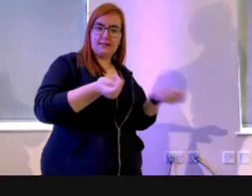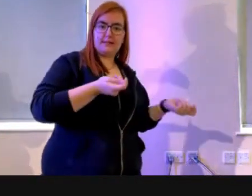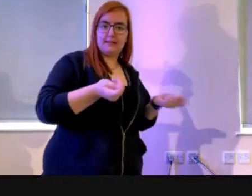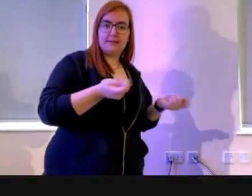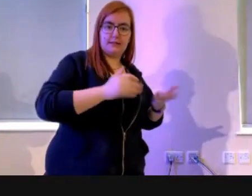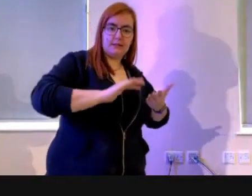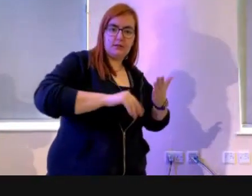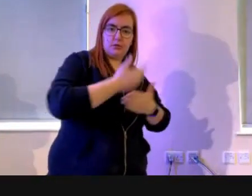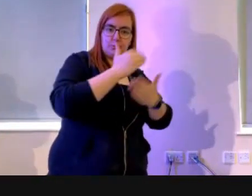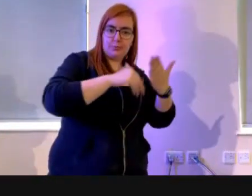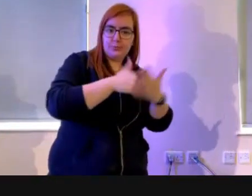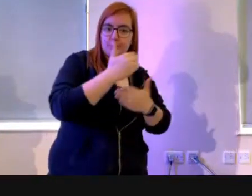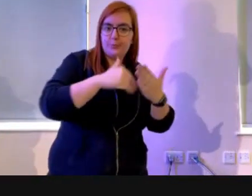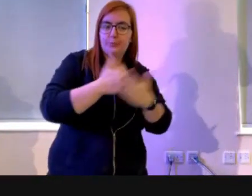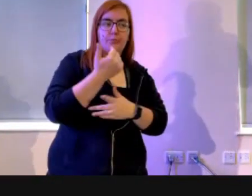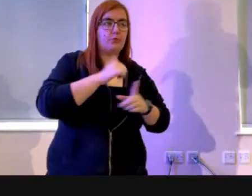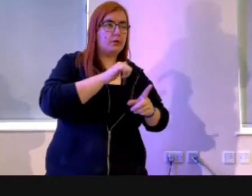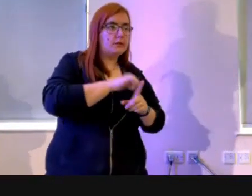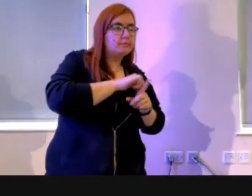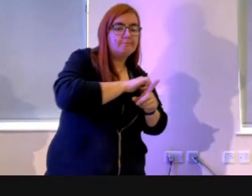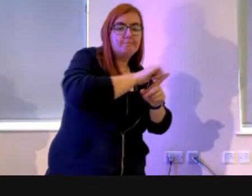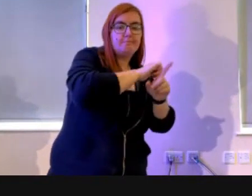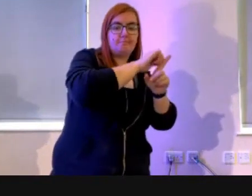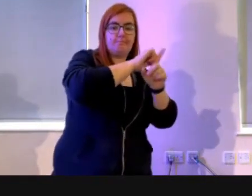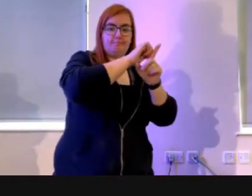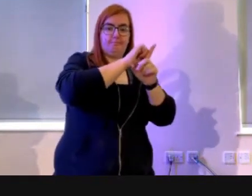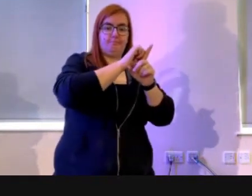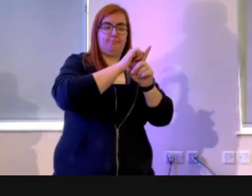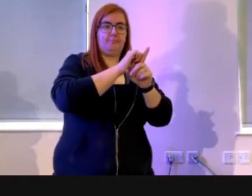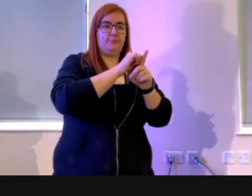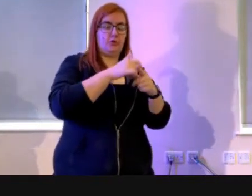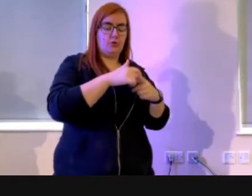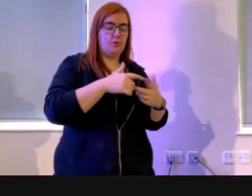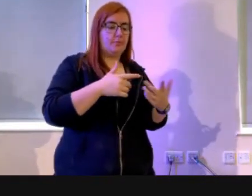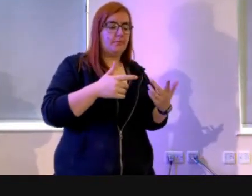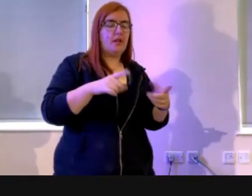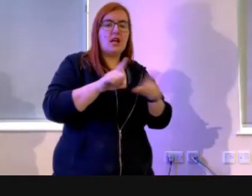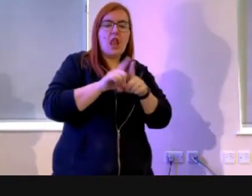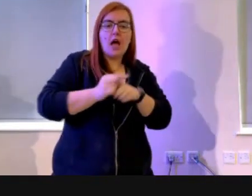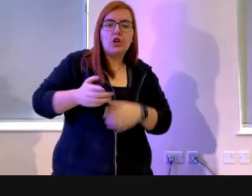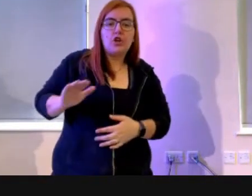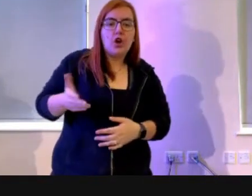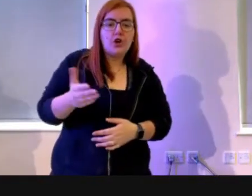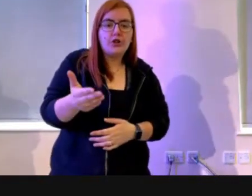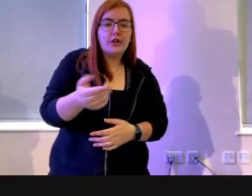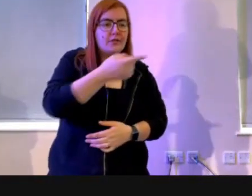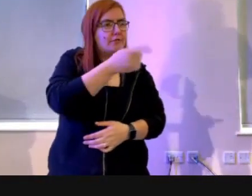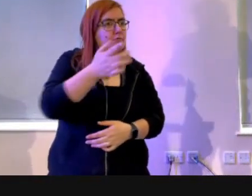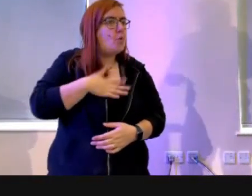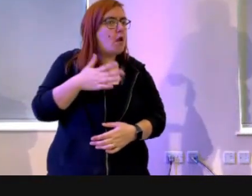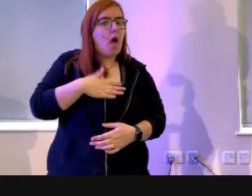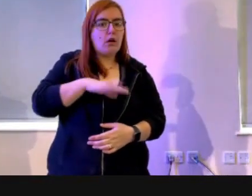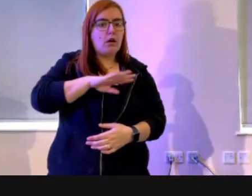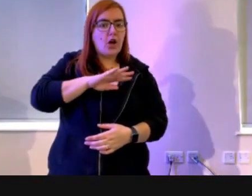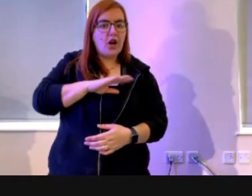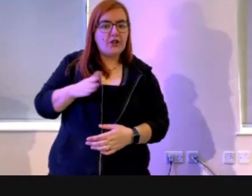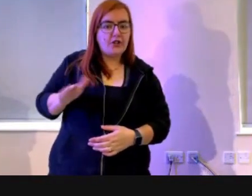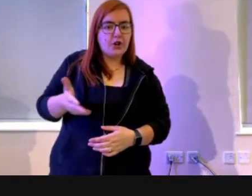to shape, to move, to... It's a bit like gardening, really. I don't know if any of are into gardening. We're kind of entering into gardening